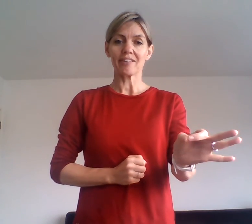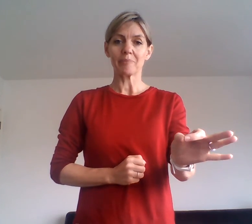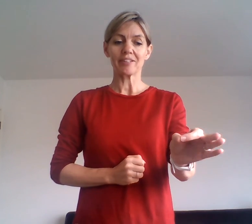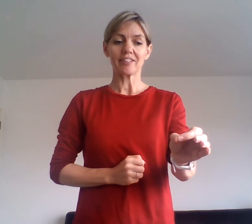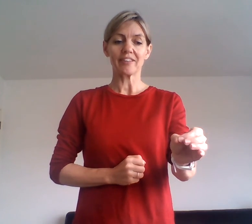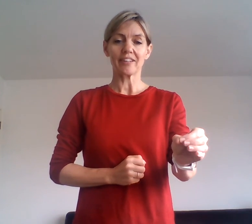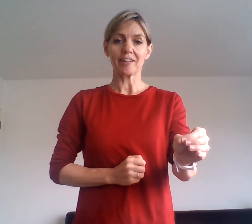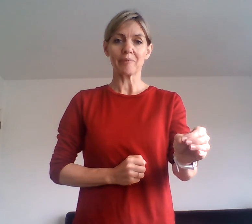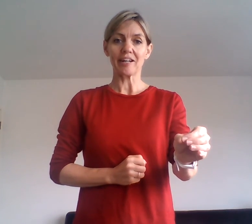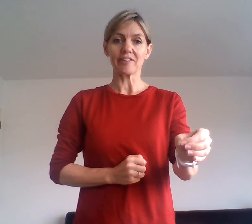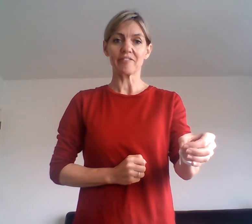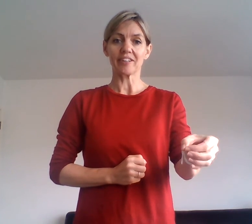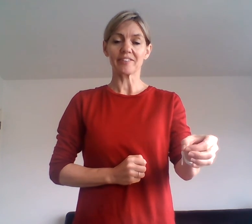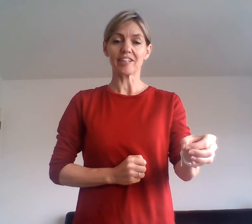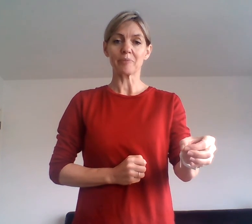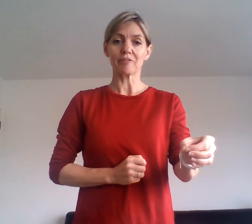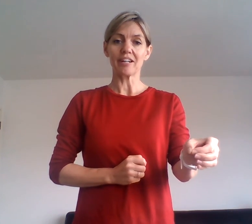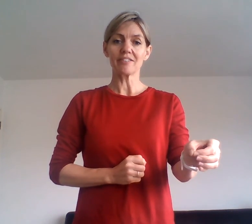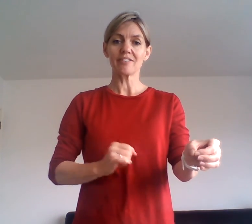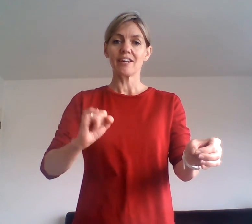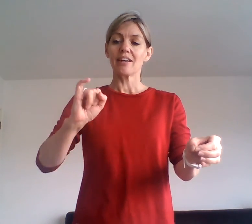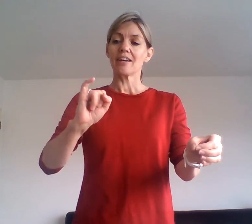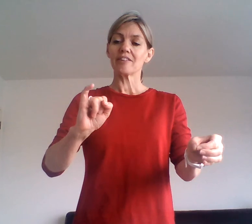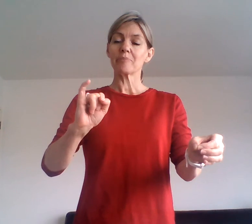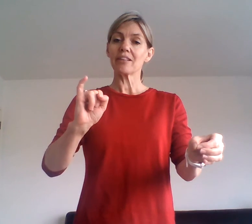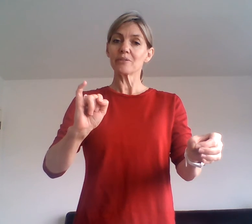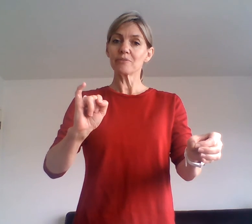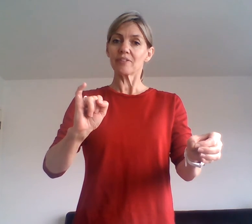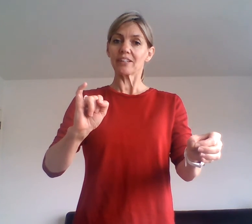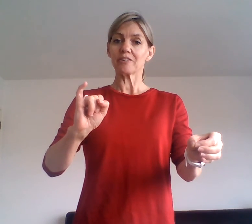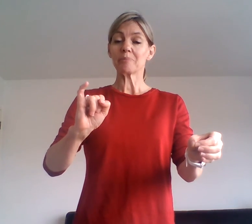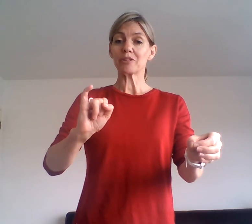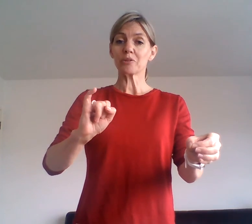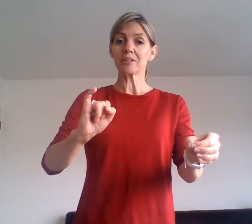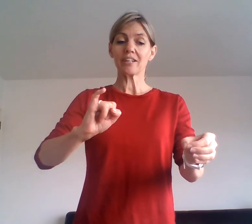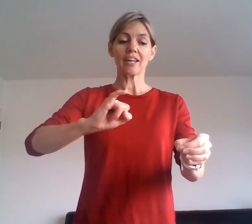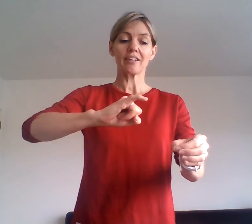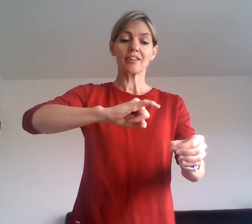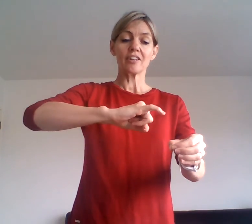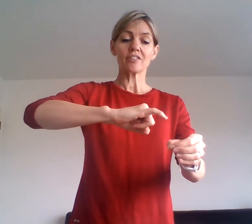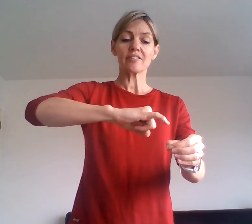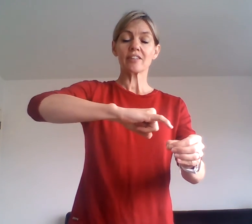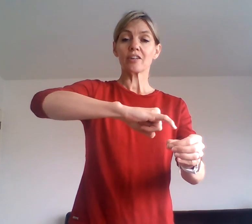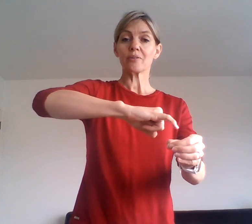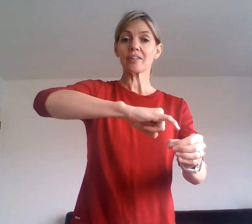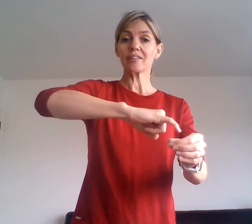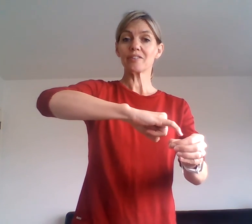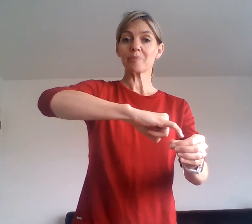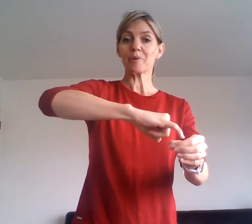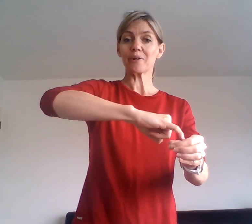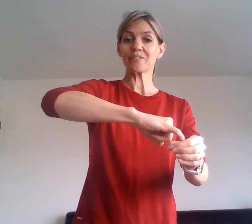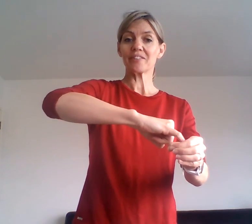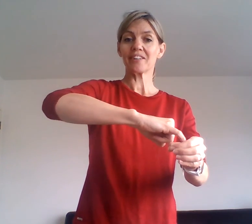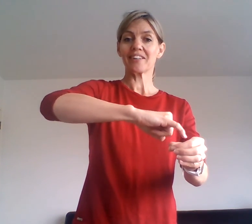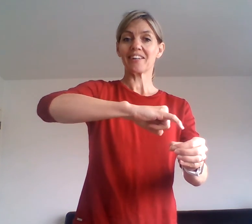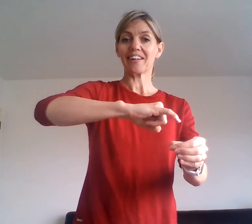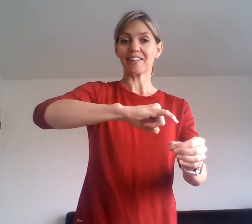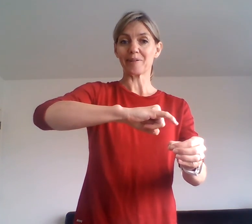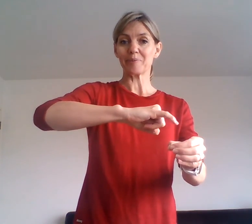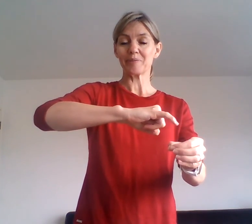thumb are together and my other fingers come around and then my little finger of my dominant hand just goes into the pot and up.